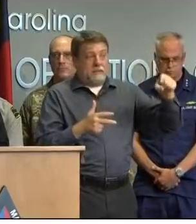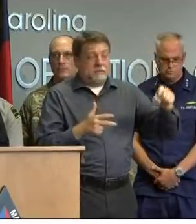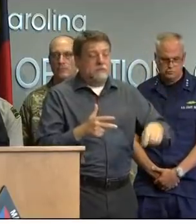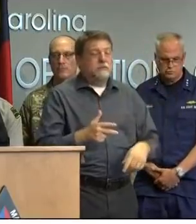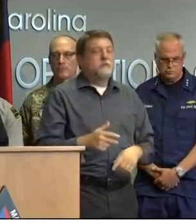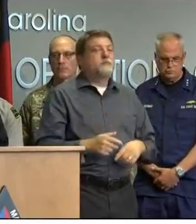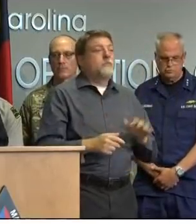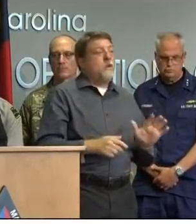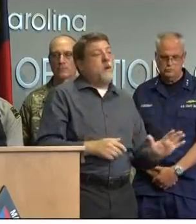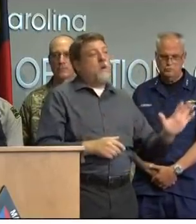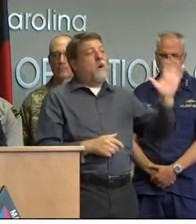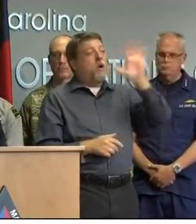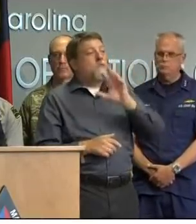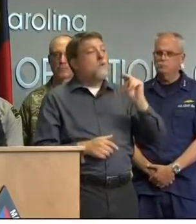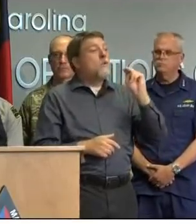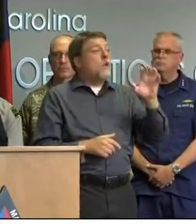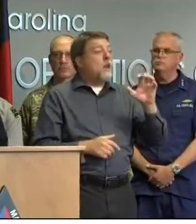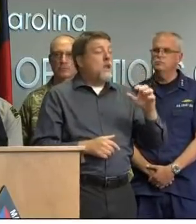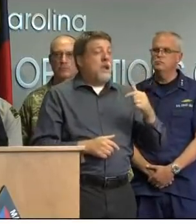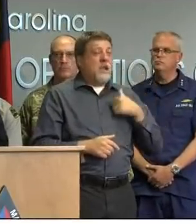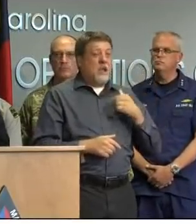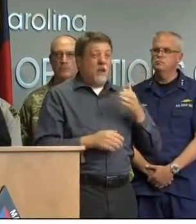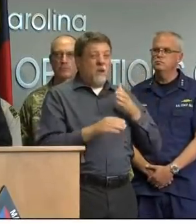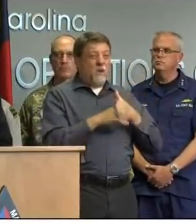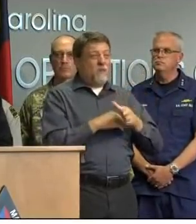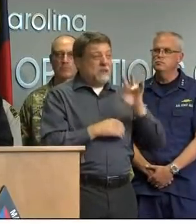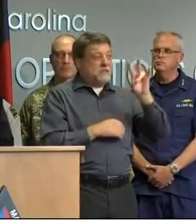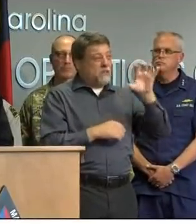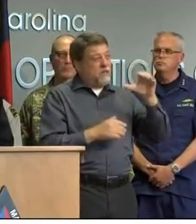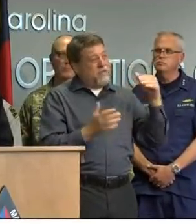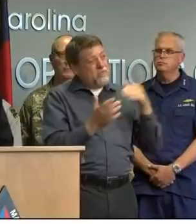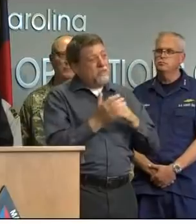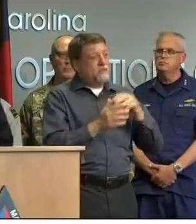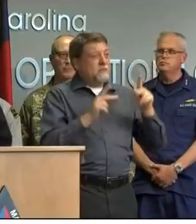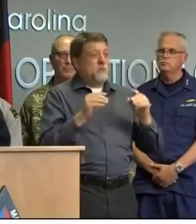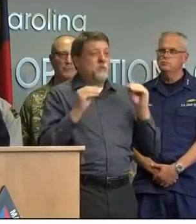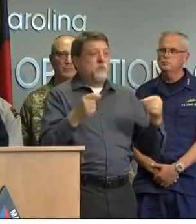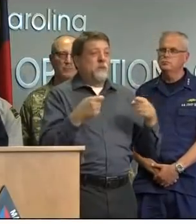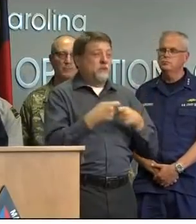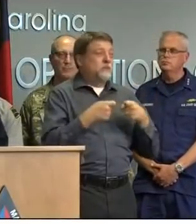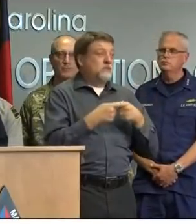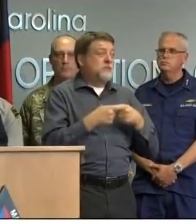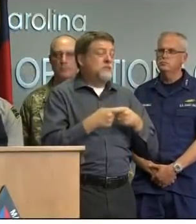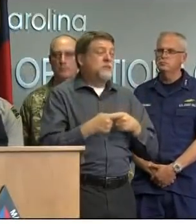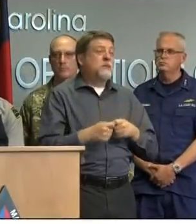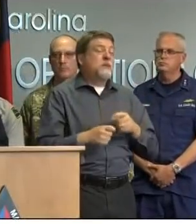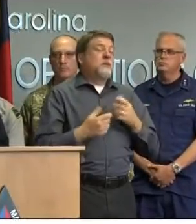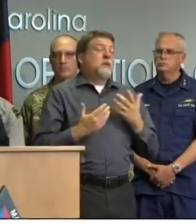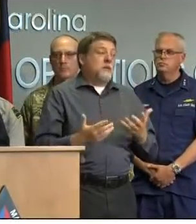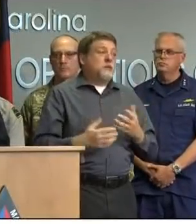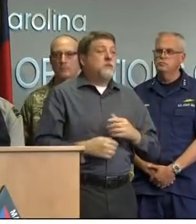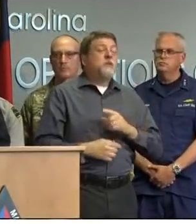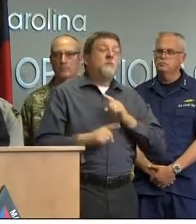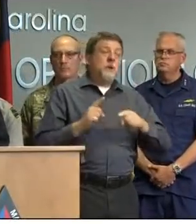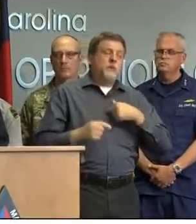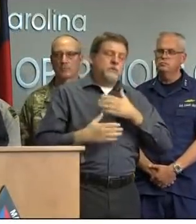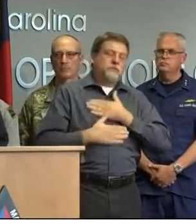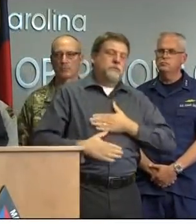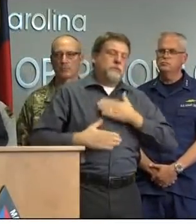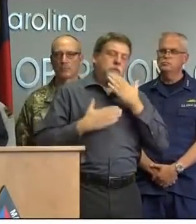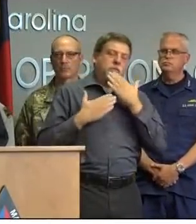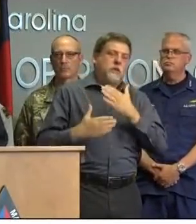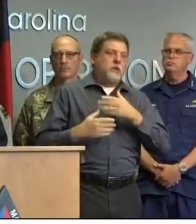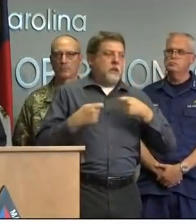700,000 people right now are without power we appreciate the utility crews from North Carolina and beyond